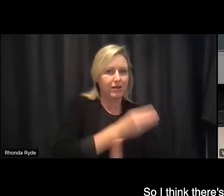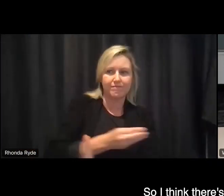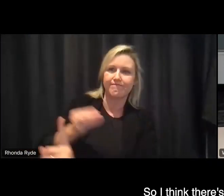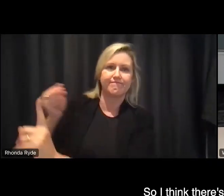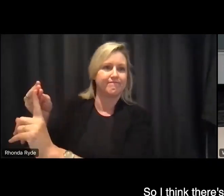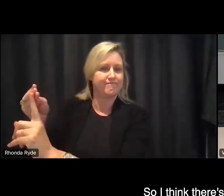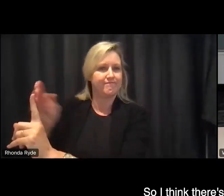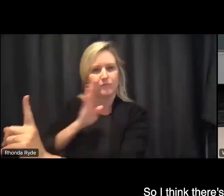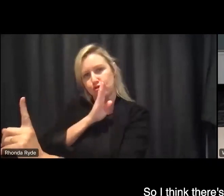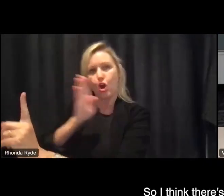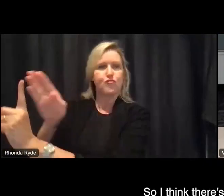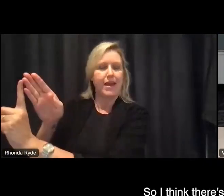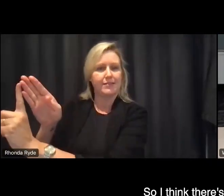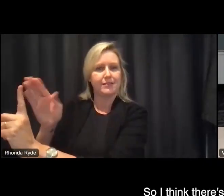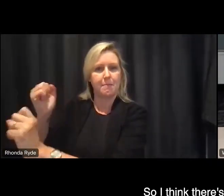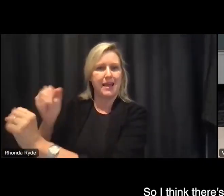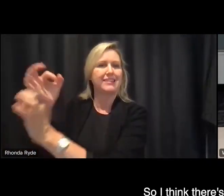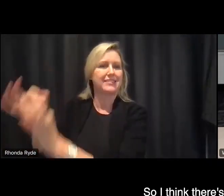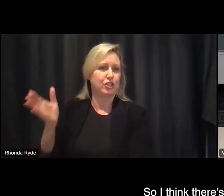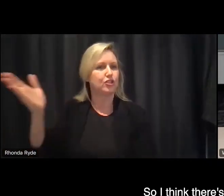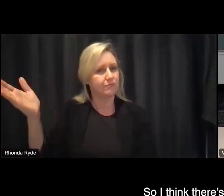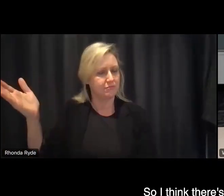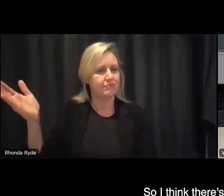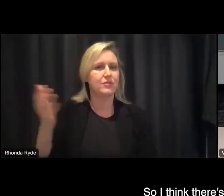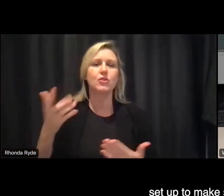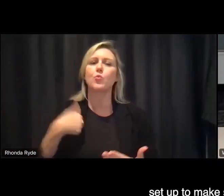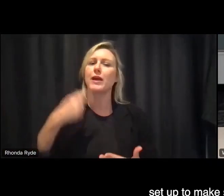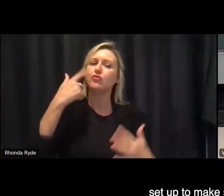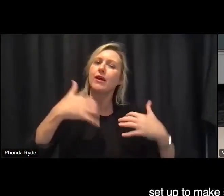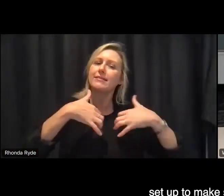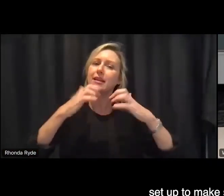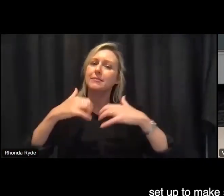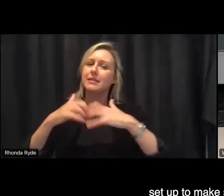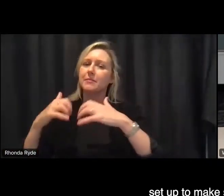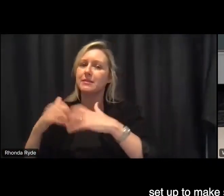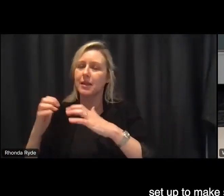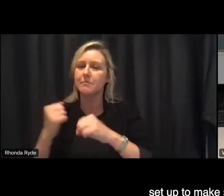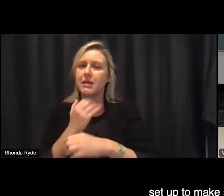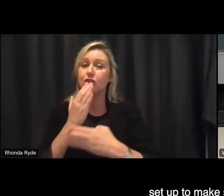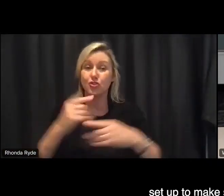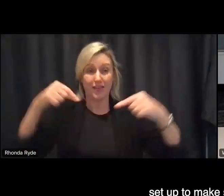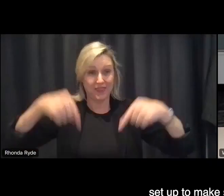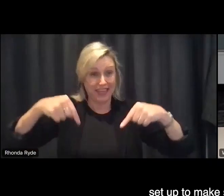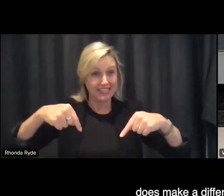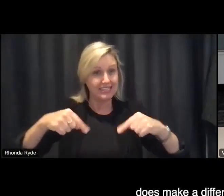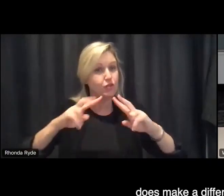i think there's a whole lot of things here that we're trying to set up to make sure that this review is highly impactful